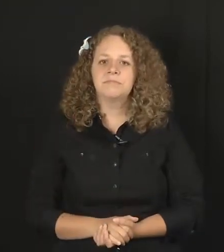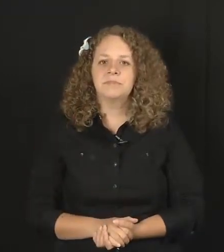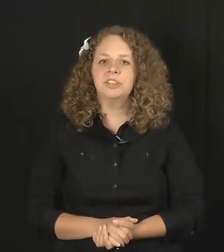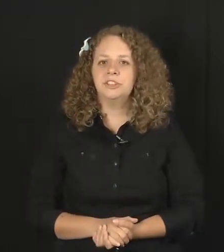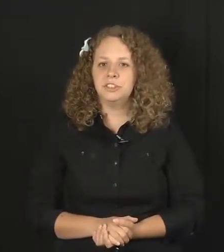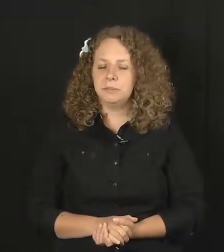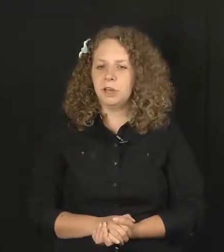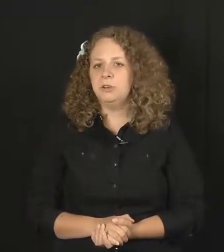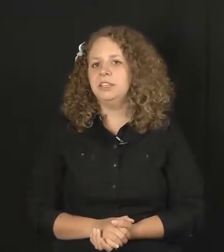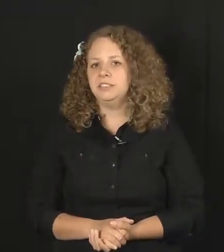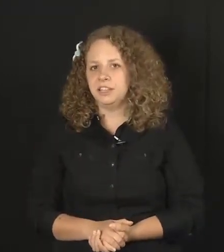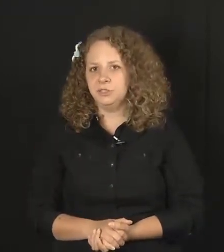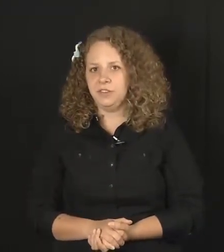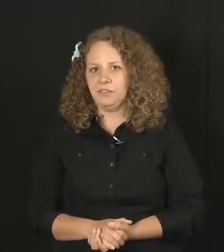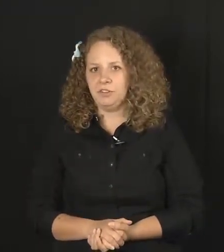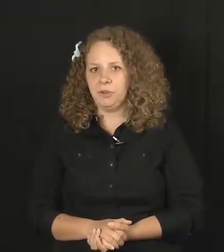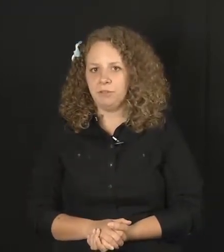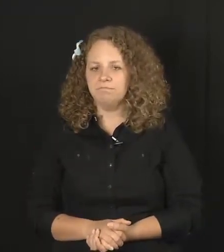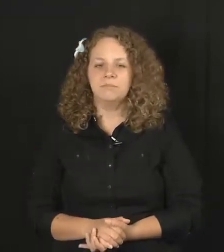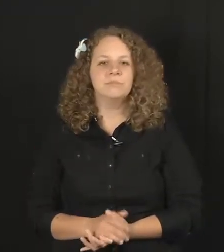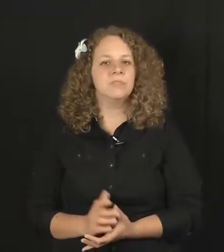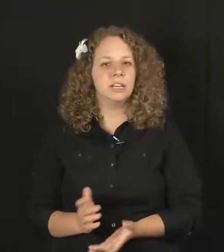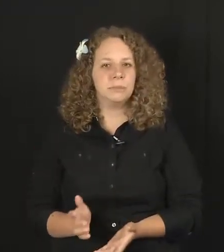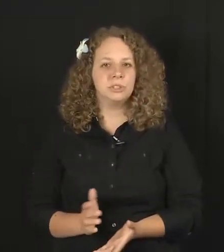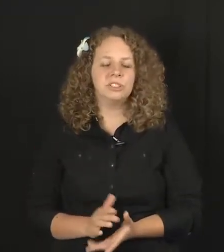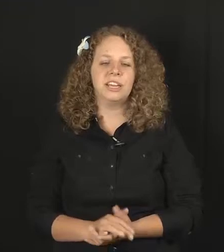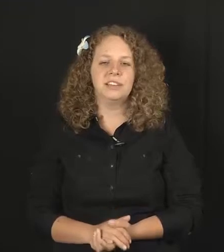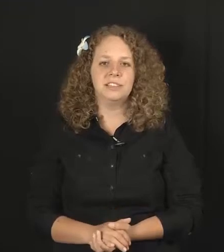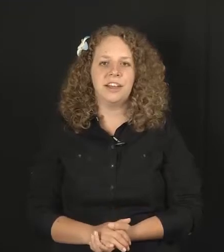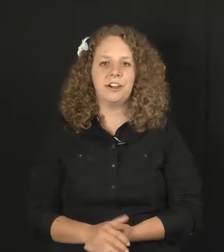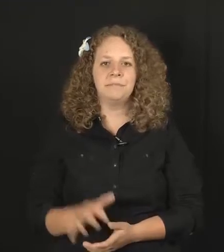Your zip code is 92504. The numbers are signed as they are.